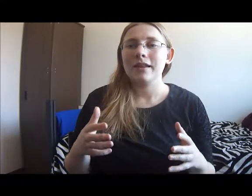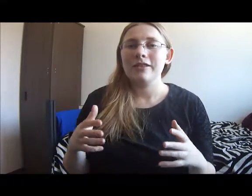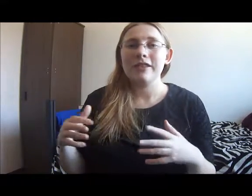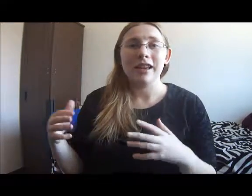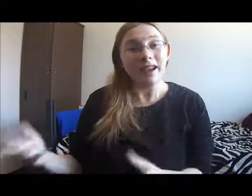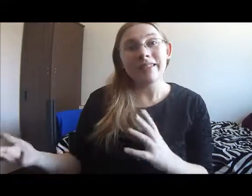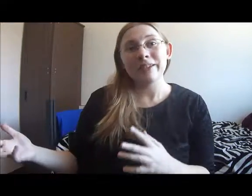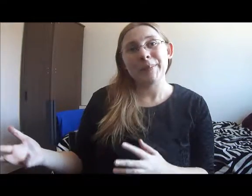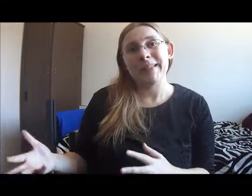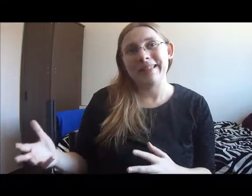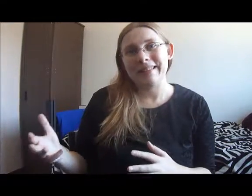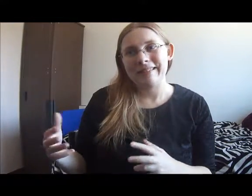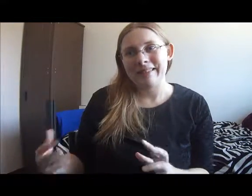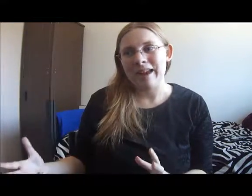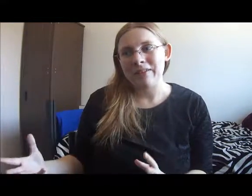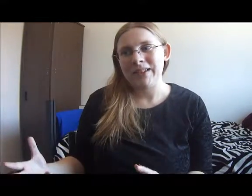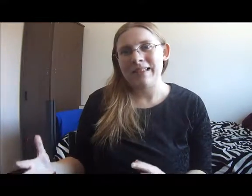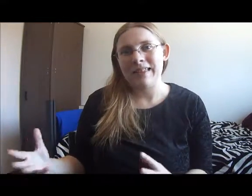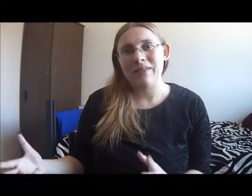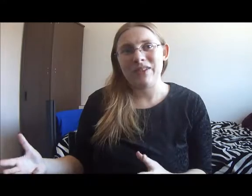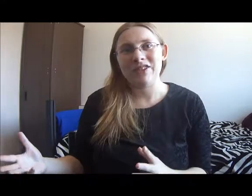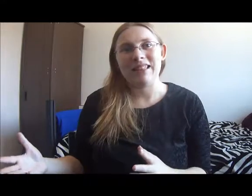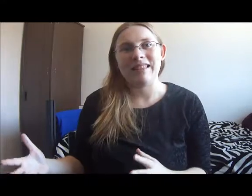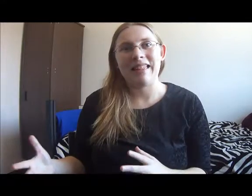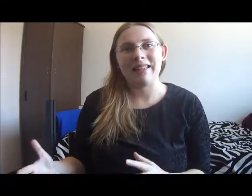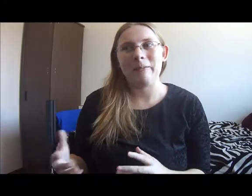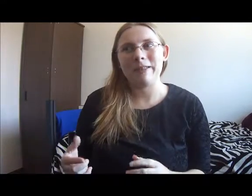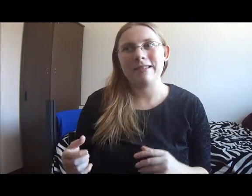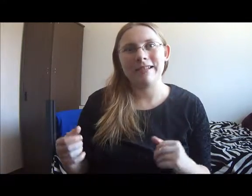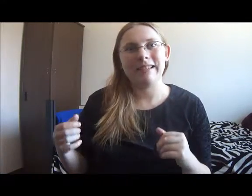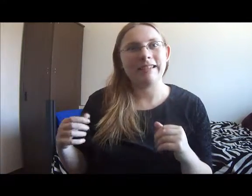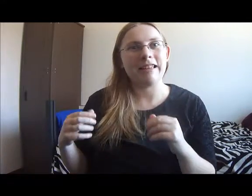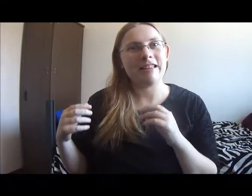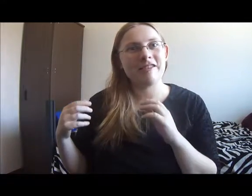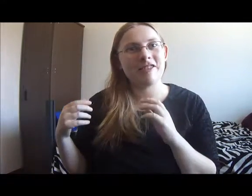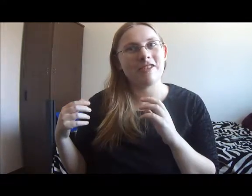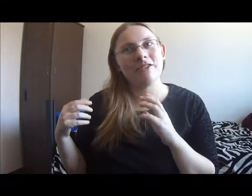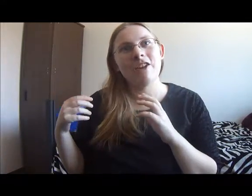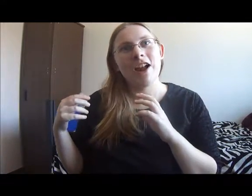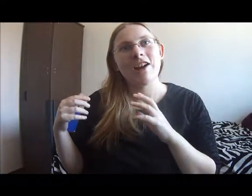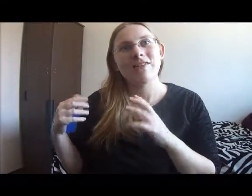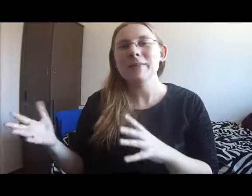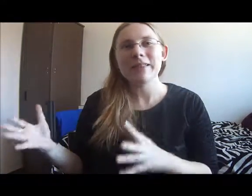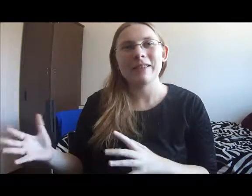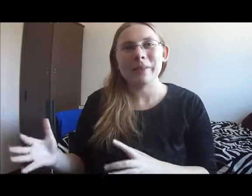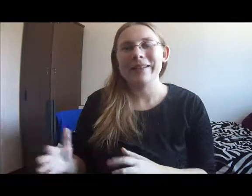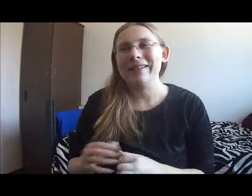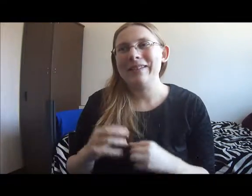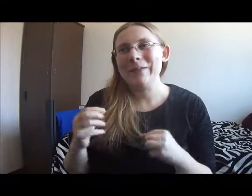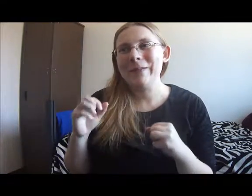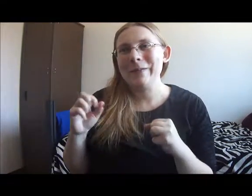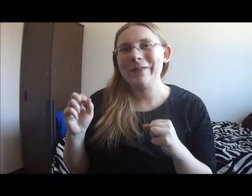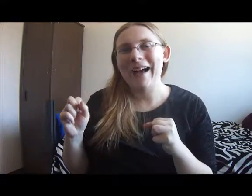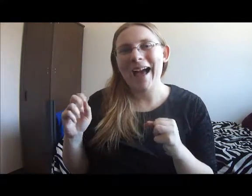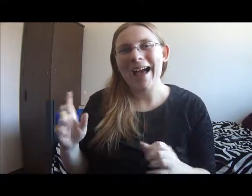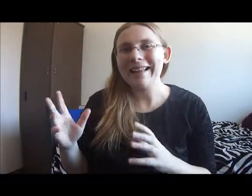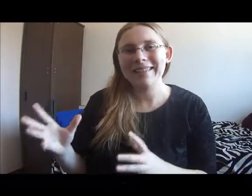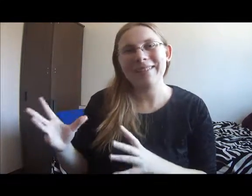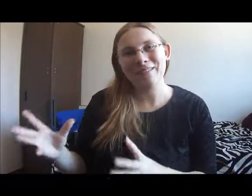The other big sacrifice selfishness thing that we're hearing is Remus Lupin. Who I sort of